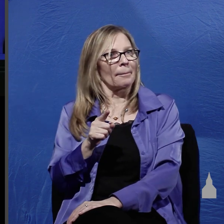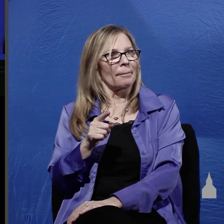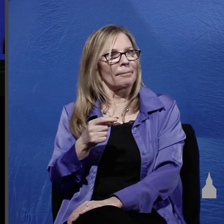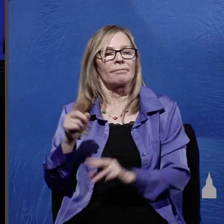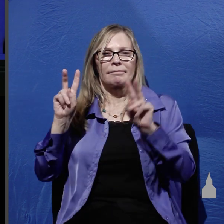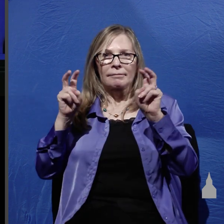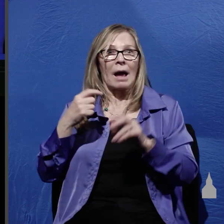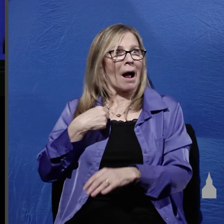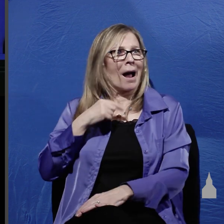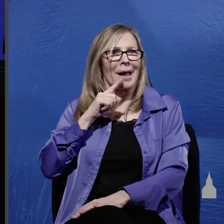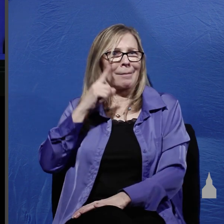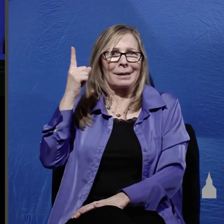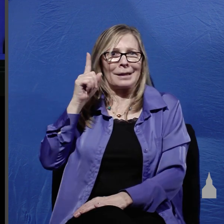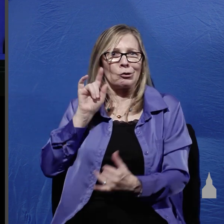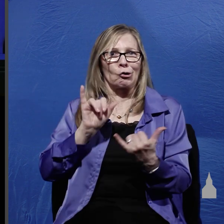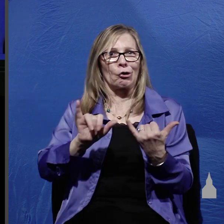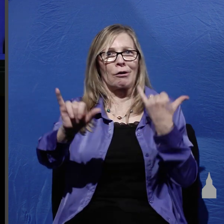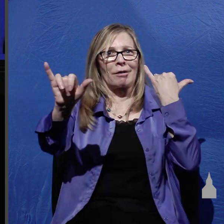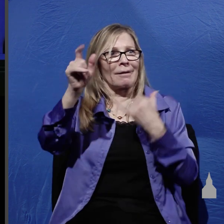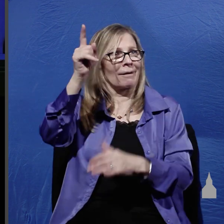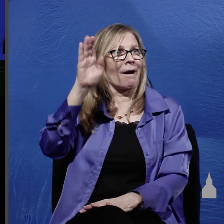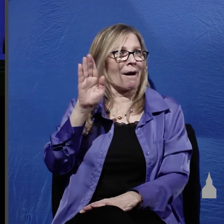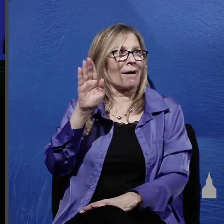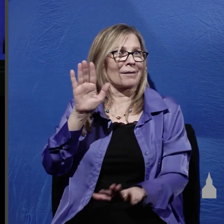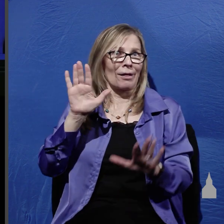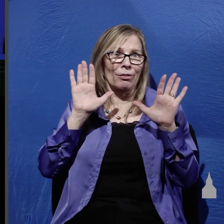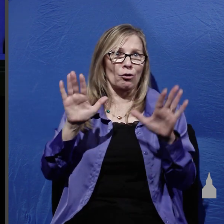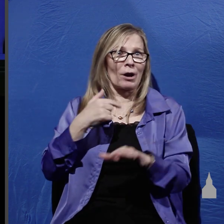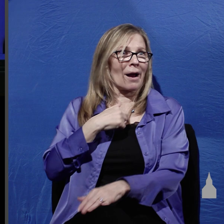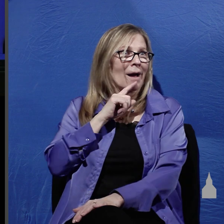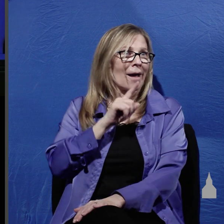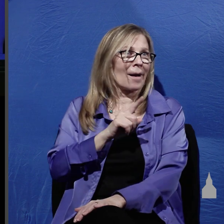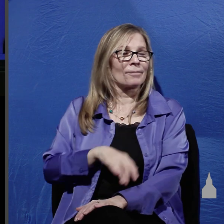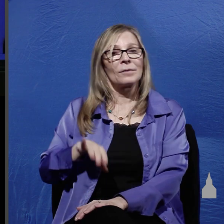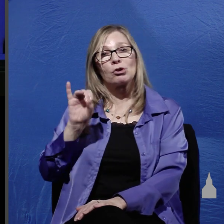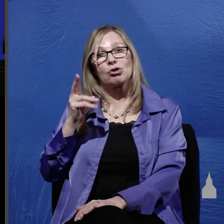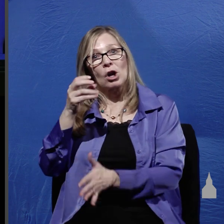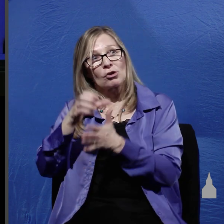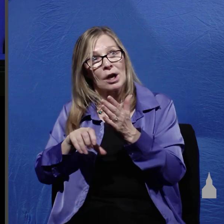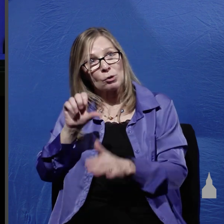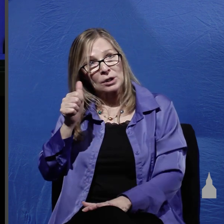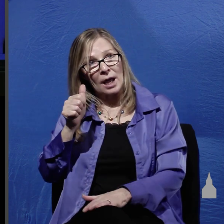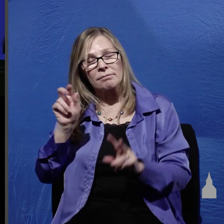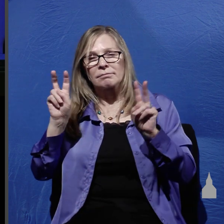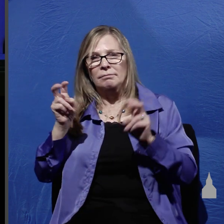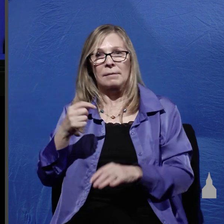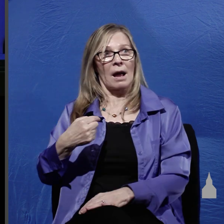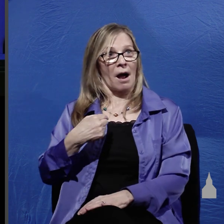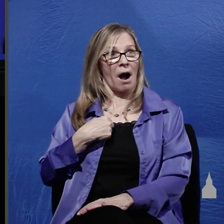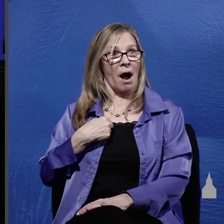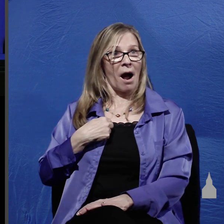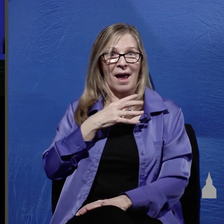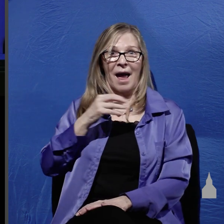eternal God I am the great I am and in John chapter 10 I and the father are one